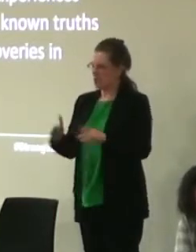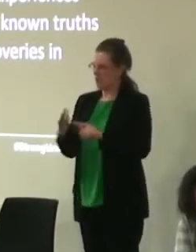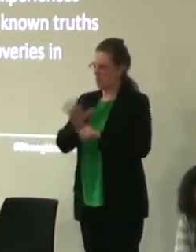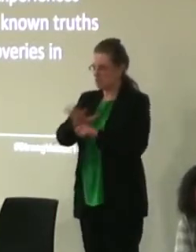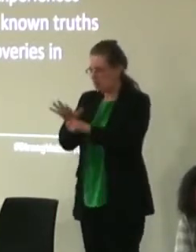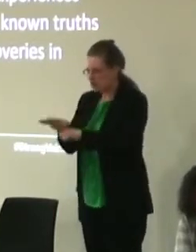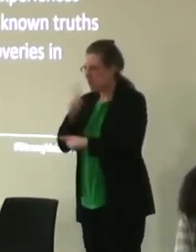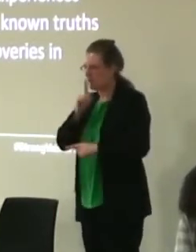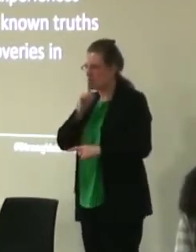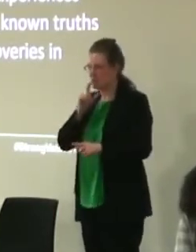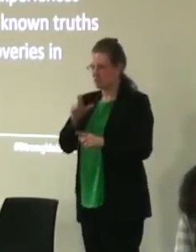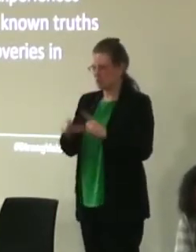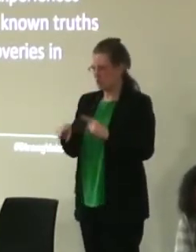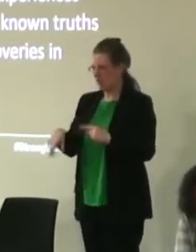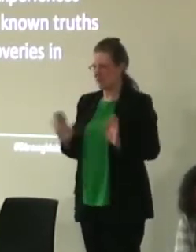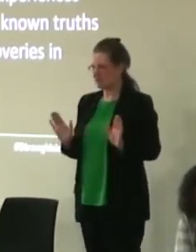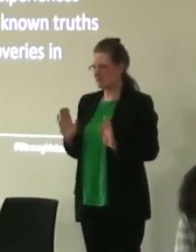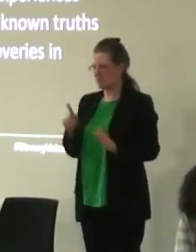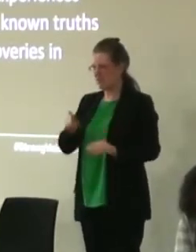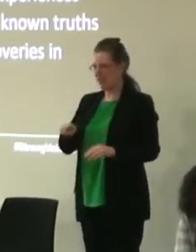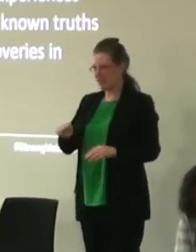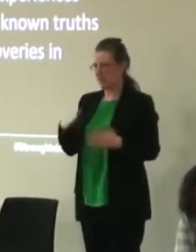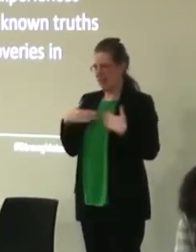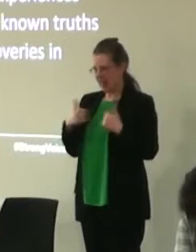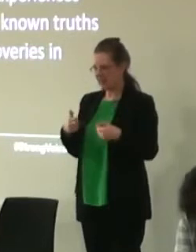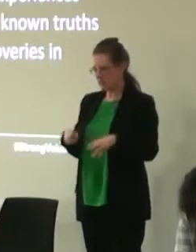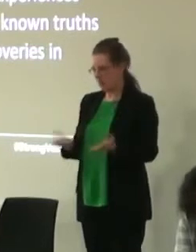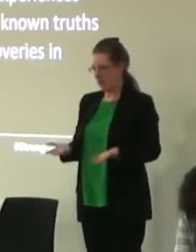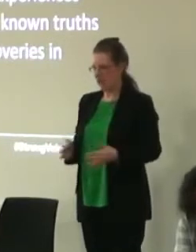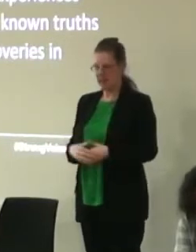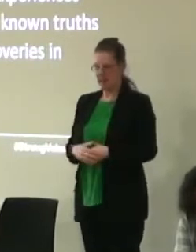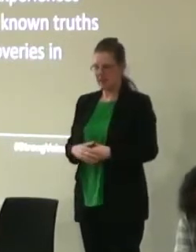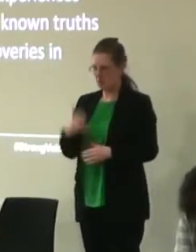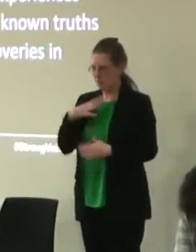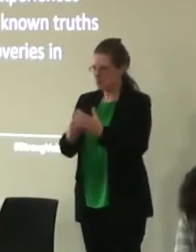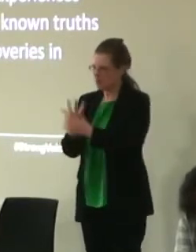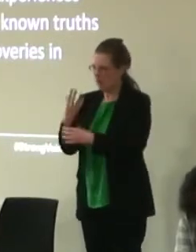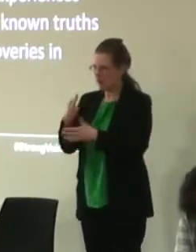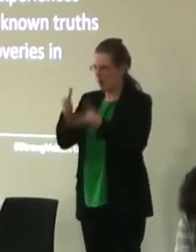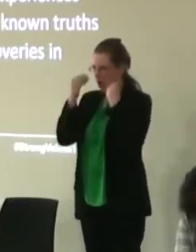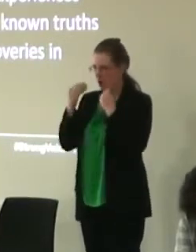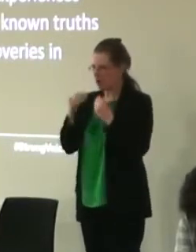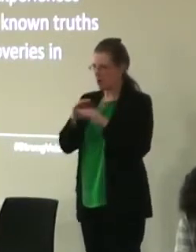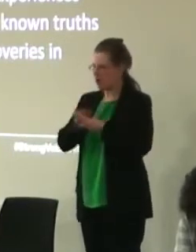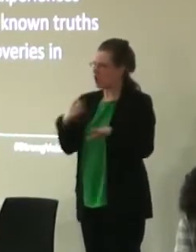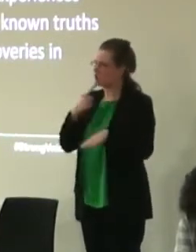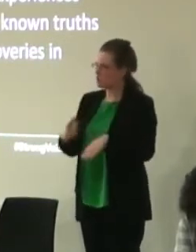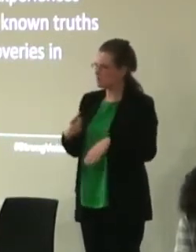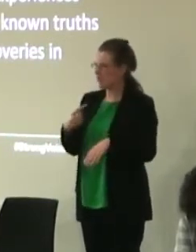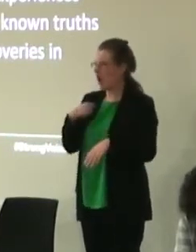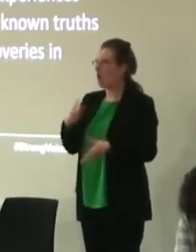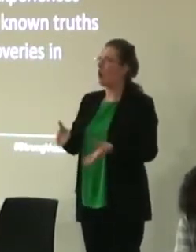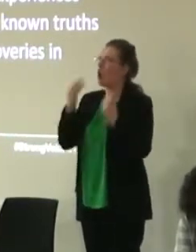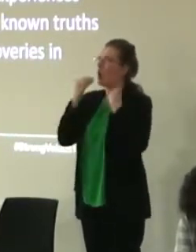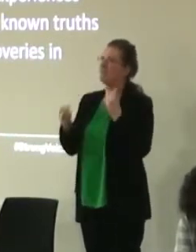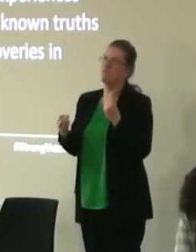people to do anything but that because that's the healthiest way of doing things building on learning rather than trying to say that we're going to learn from brand new